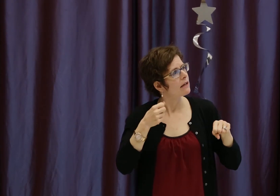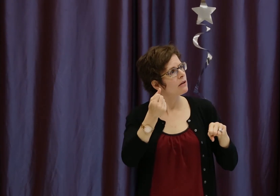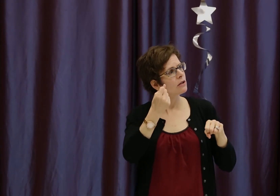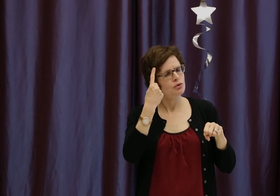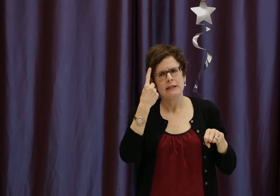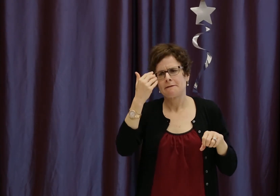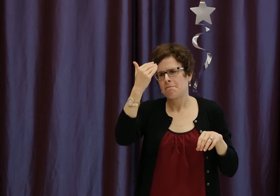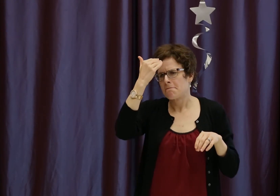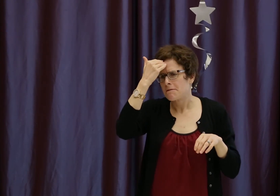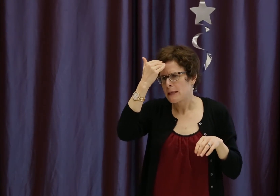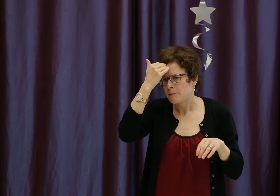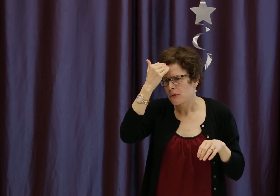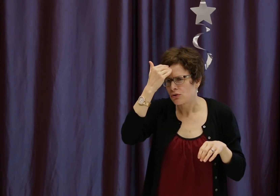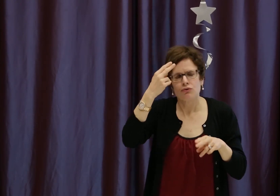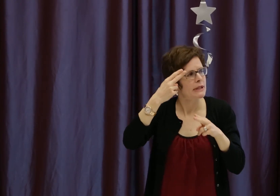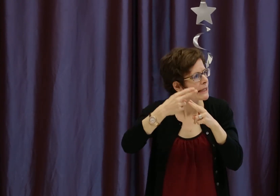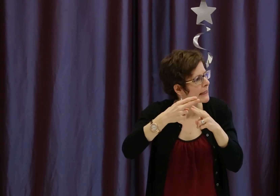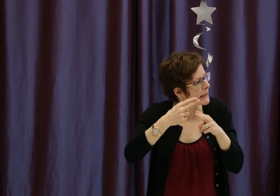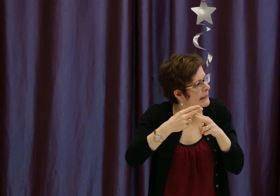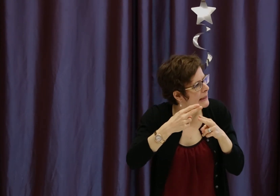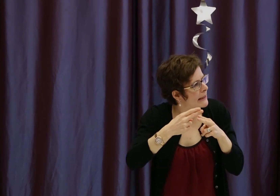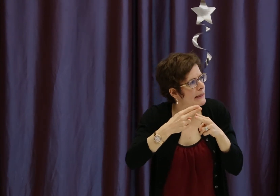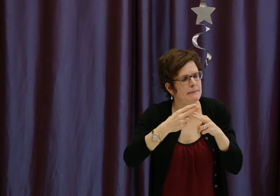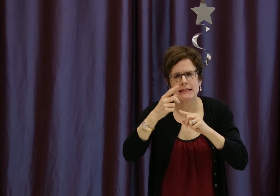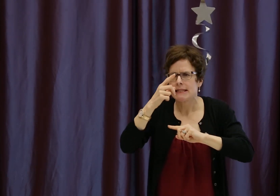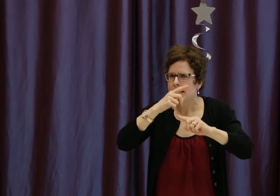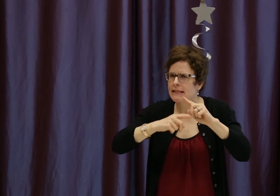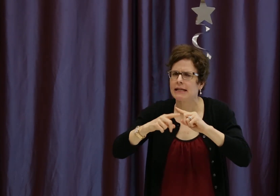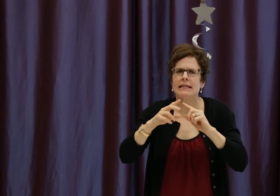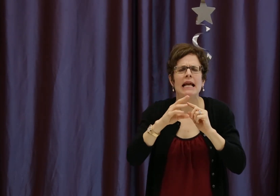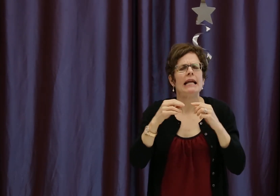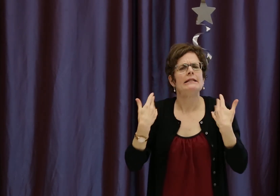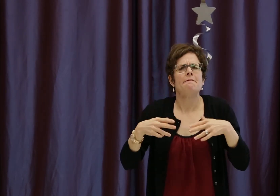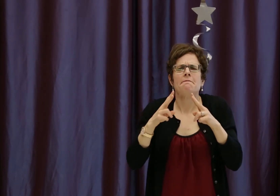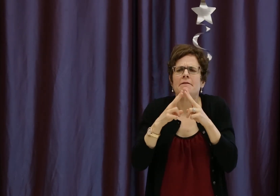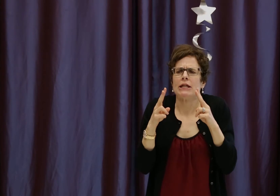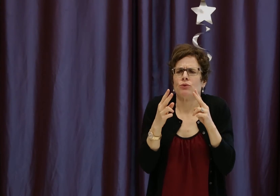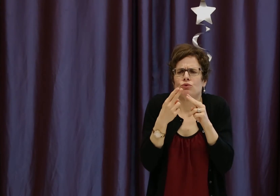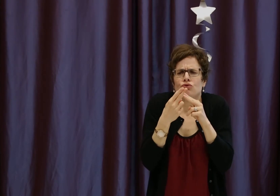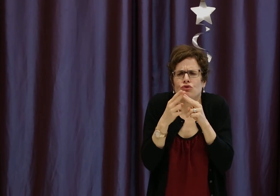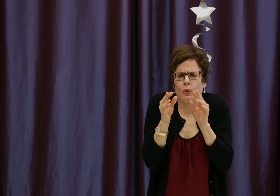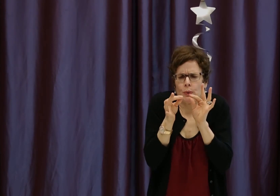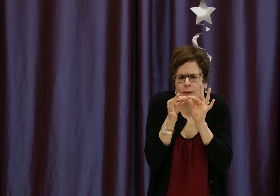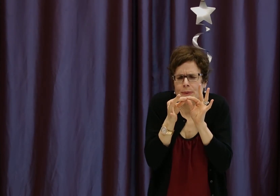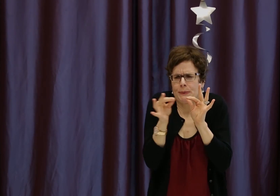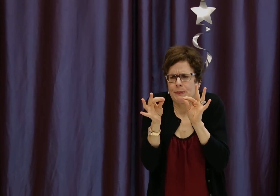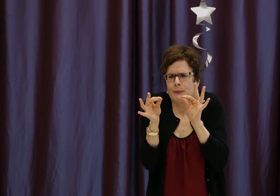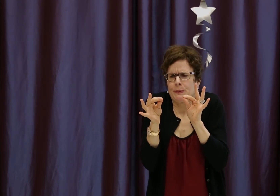A1 level, I can understand familiar names, signs, and very simple sentences.